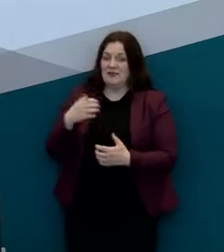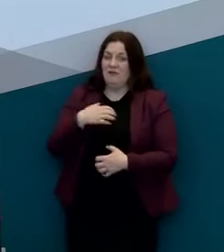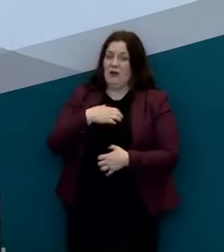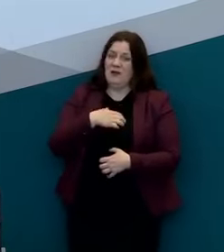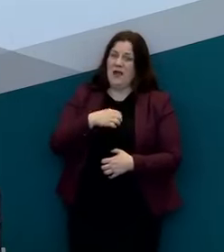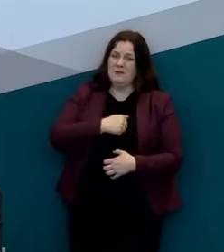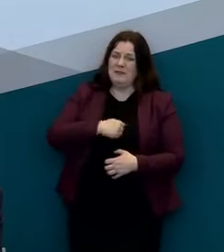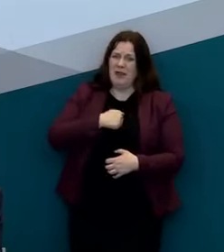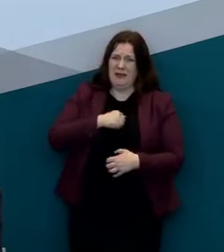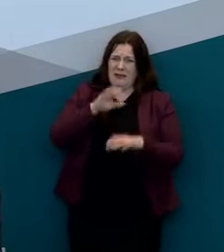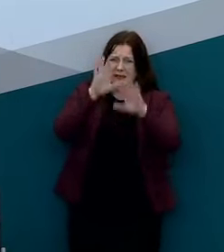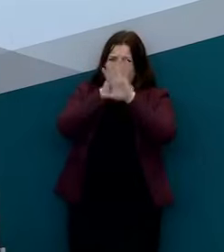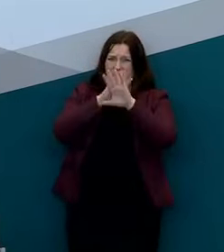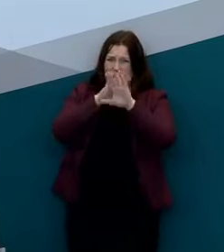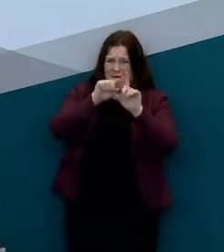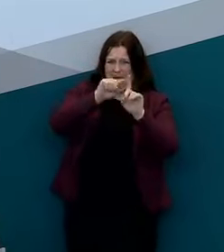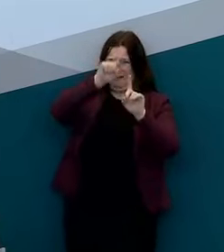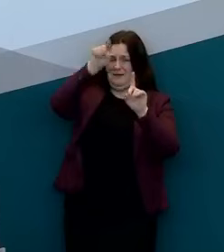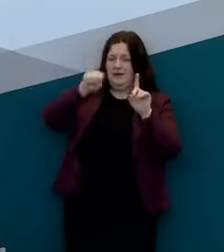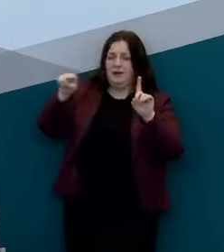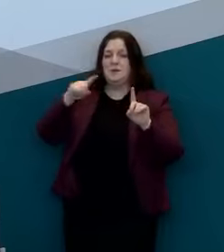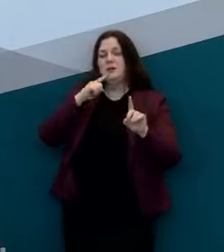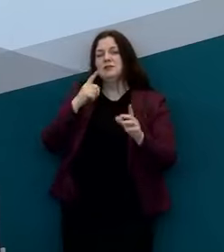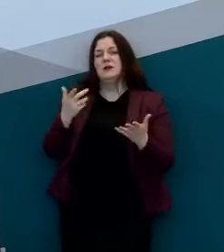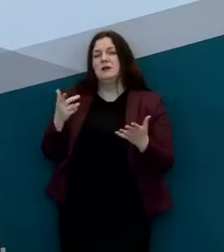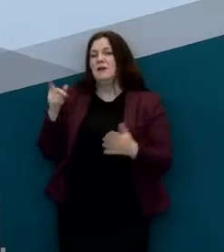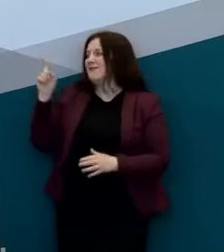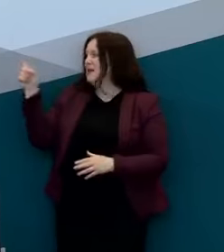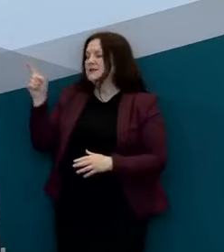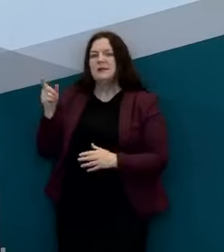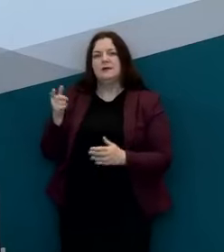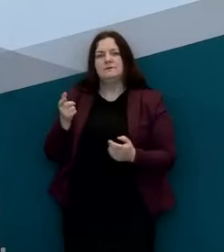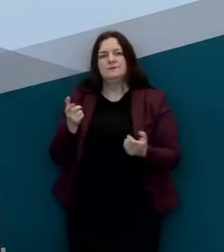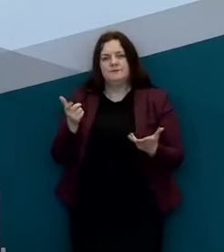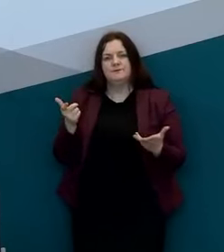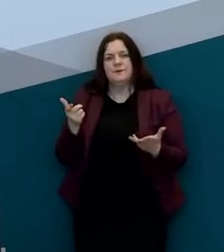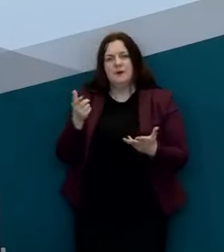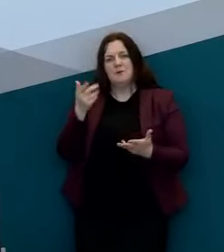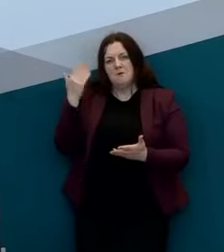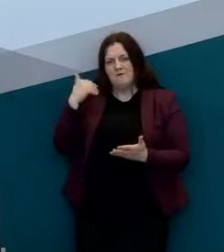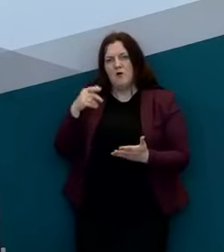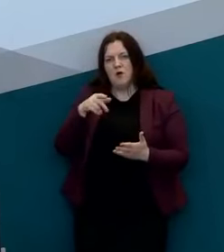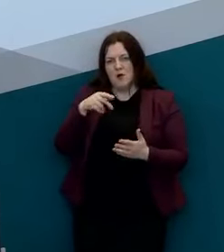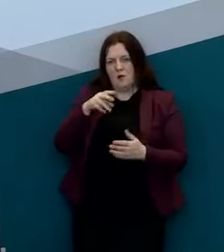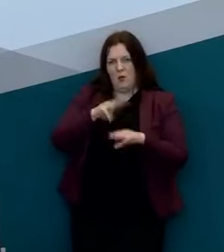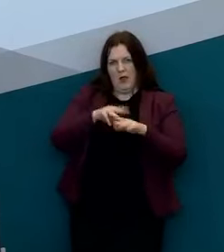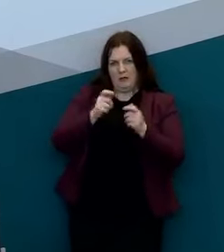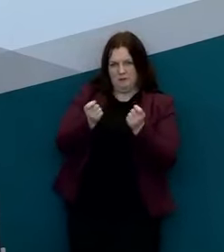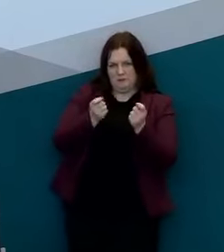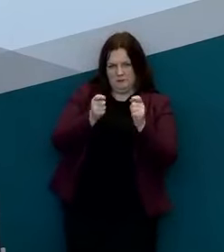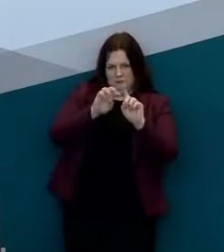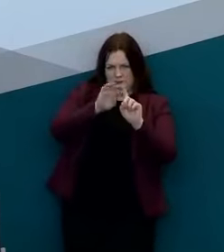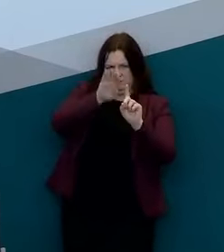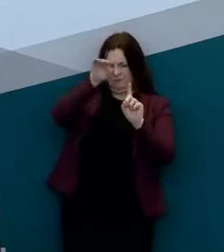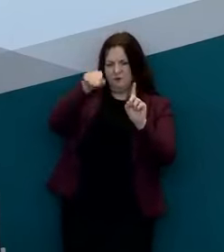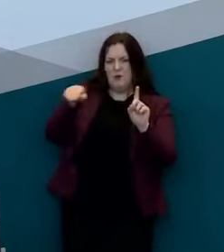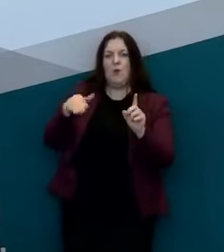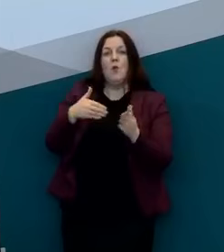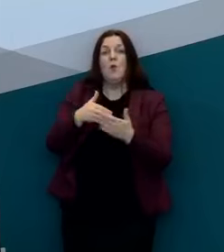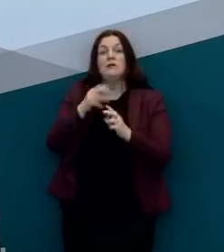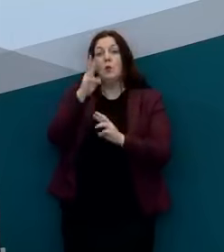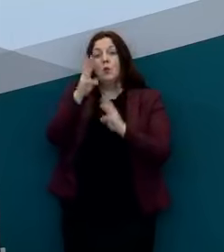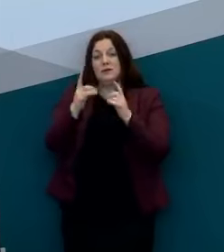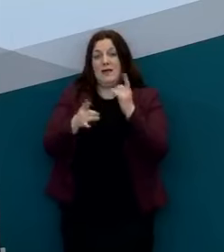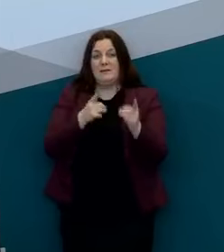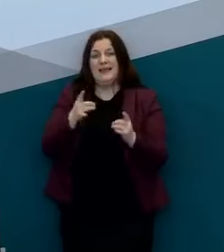I'm sorry it's such a blurry slide this is an early run of the model well calibrated and it's what would have happened